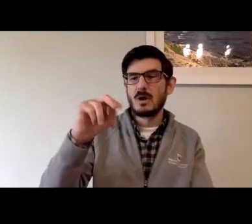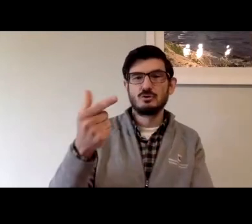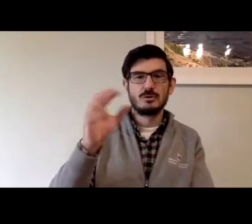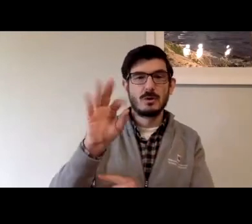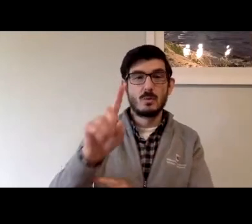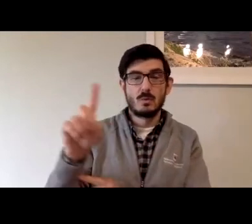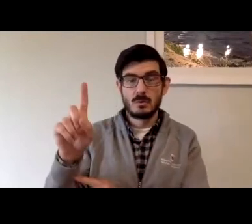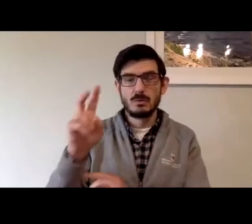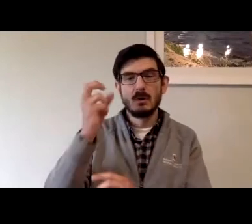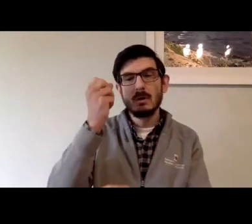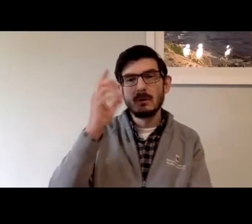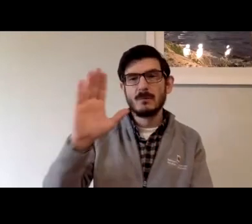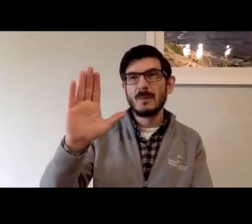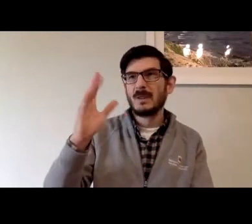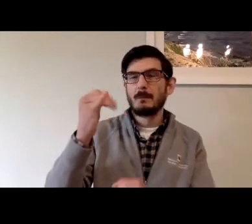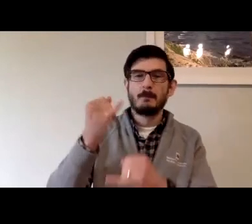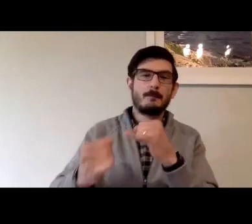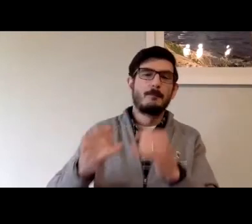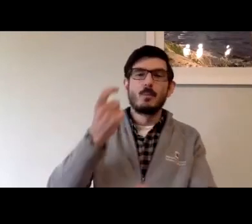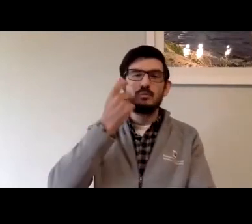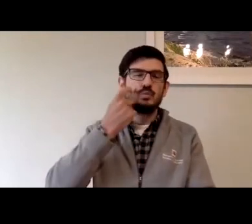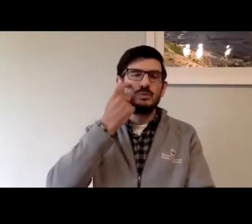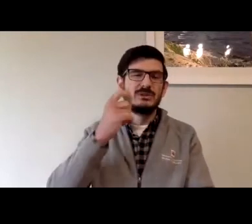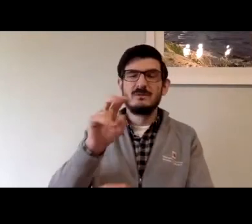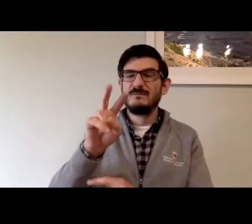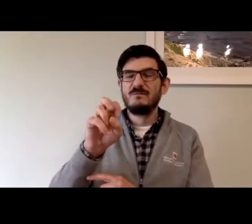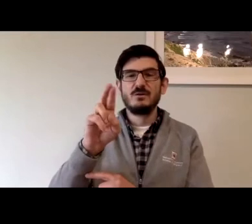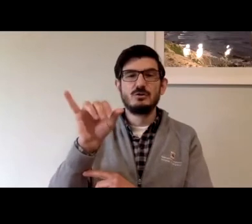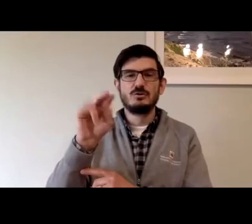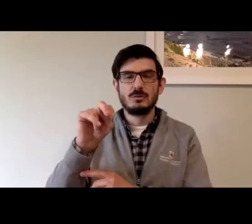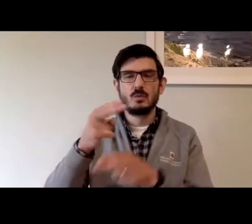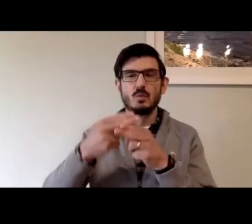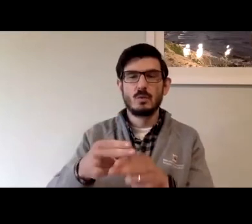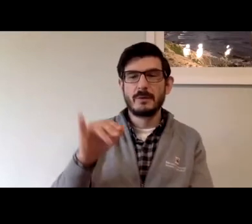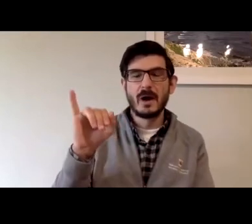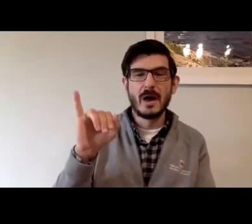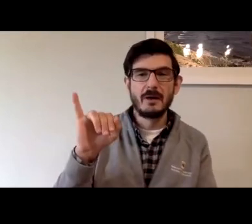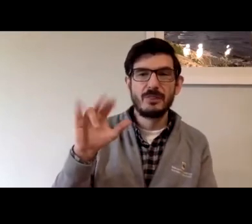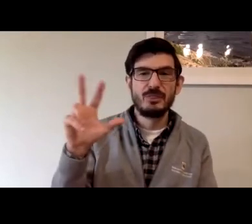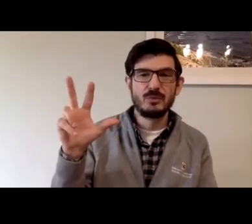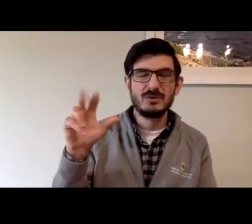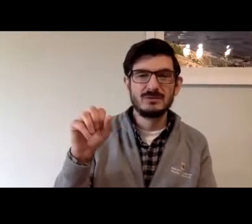currently exists for ng 911. But the most recent version, which is